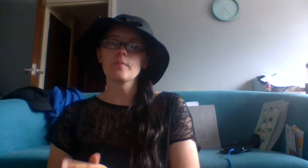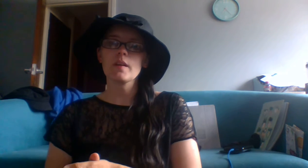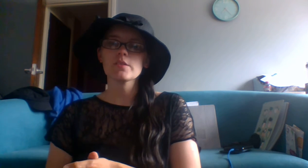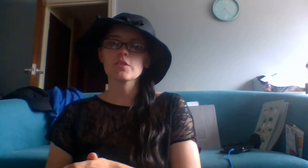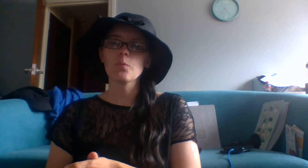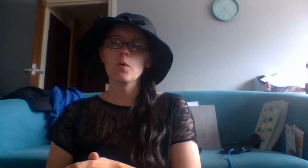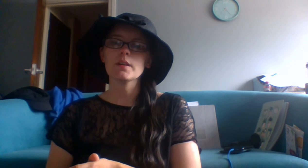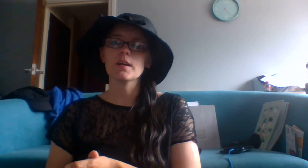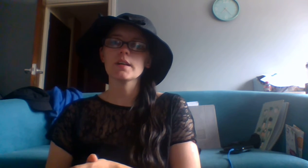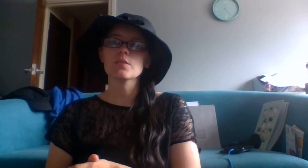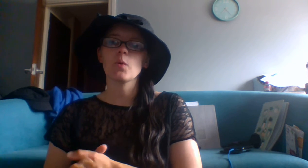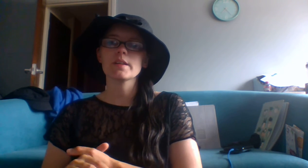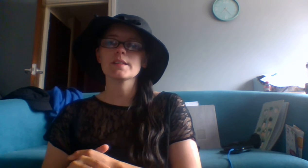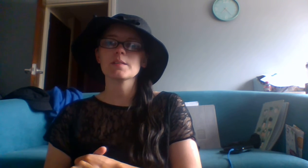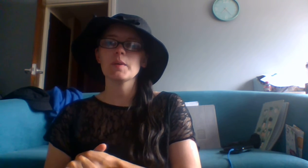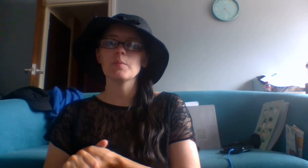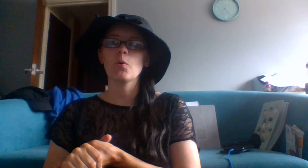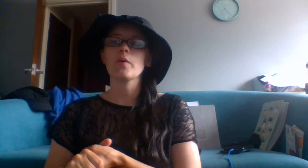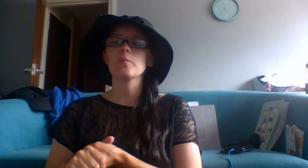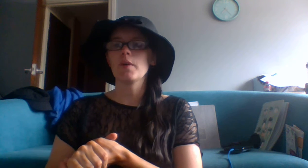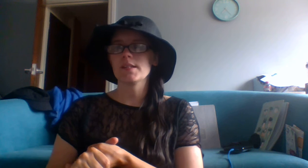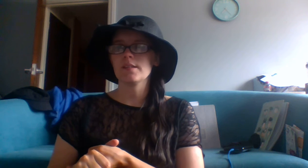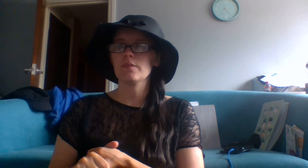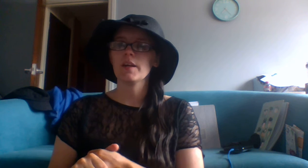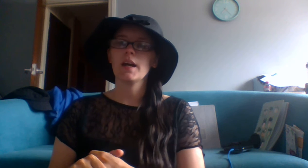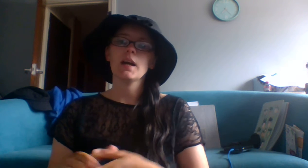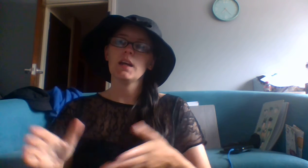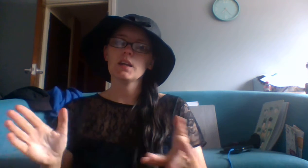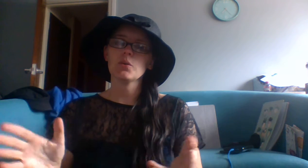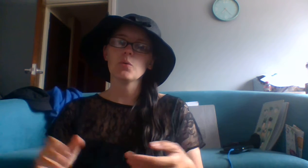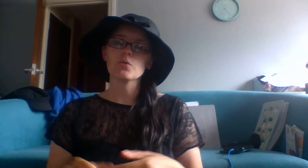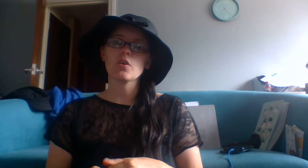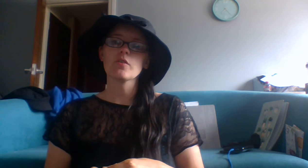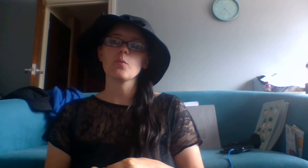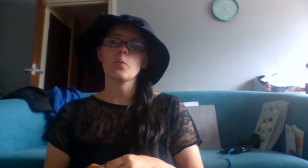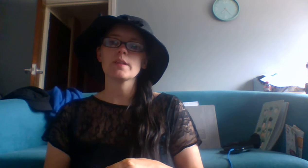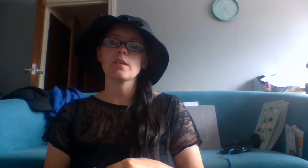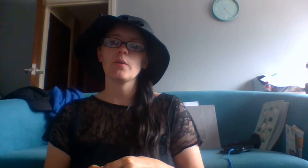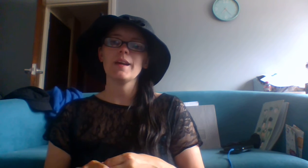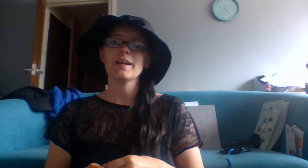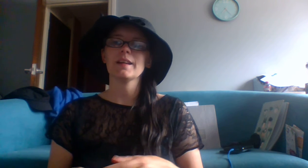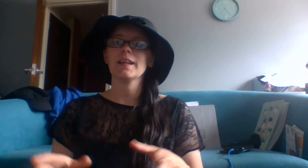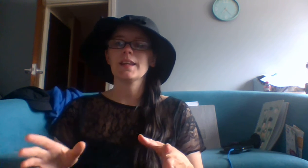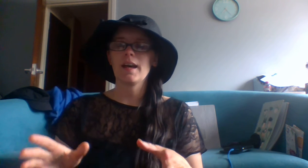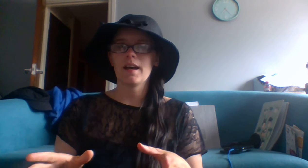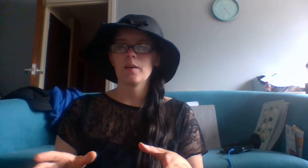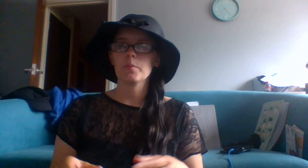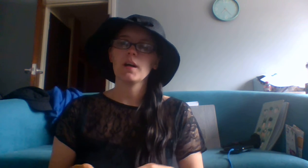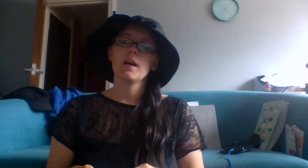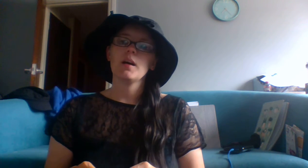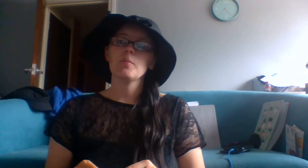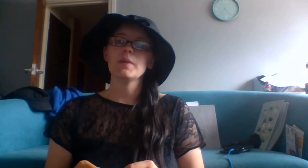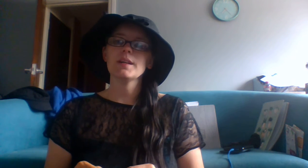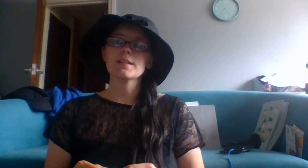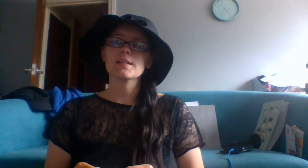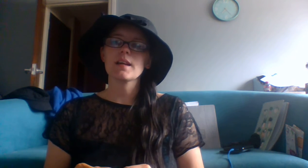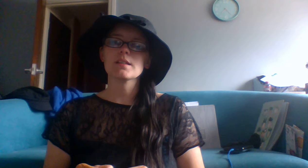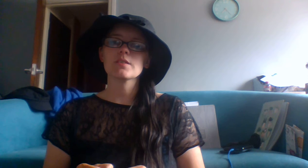So one night, wanting to be more impressive, he called on the widow in a cab. Minutes later,